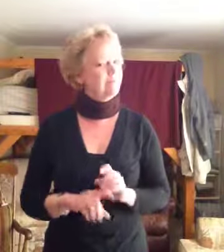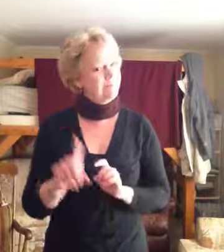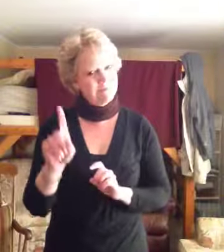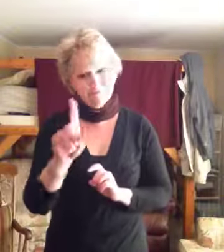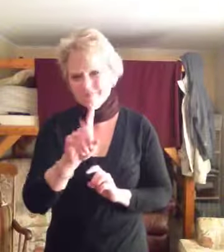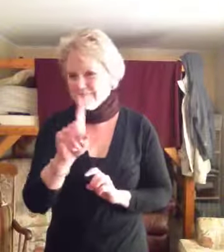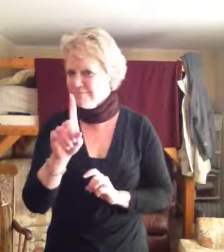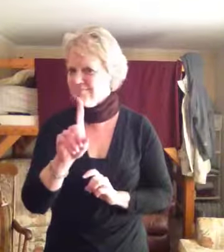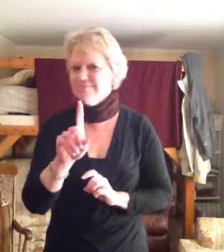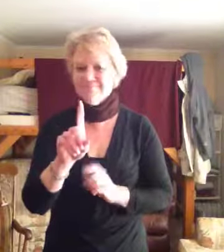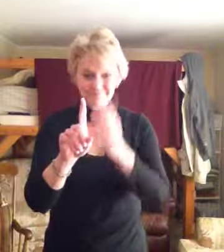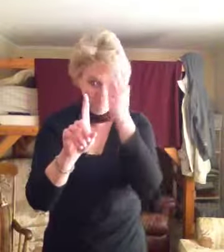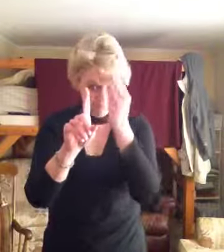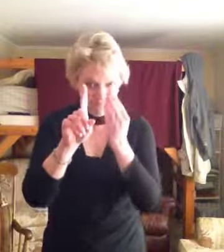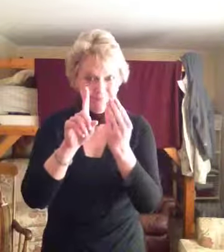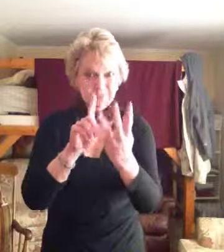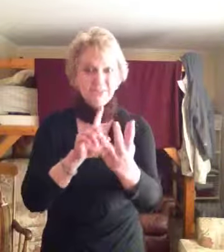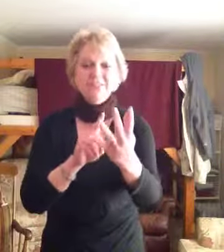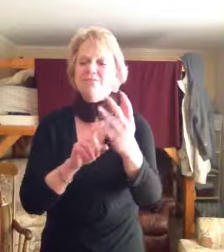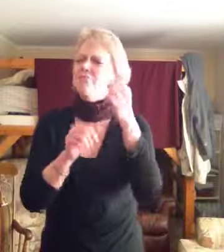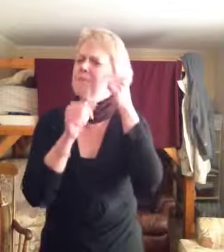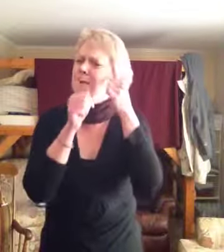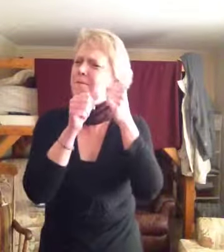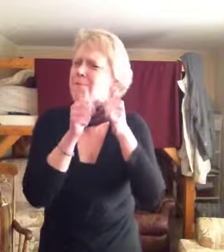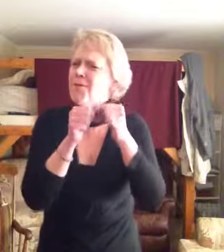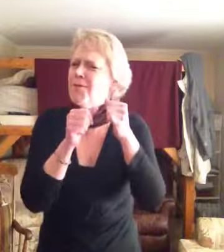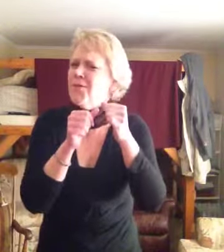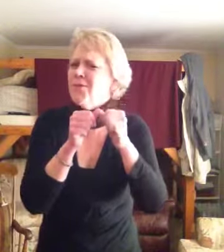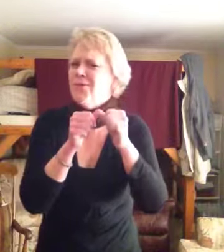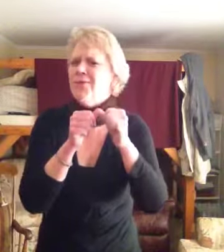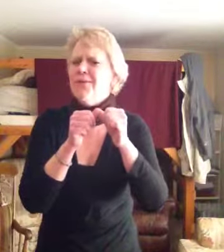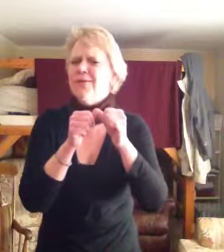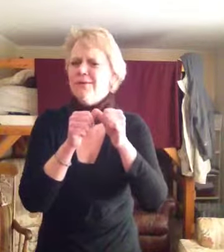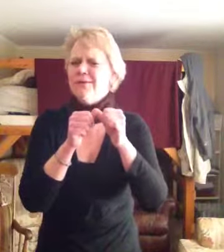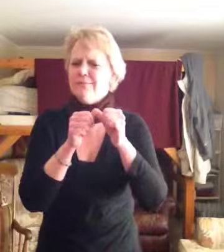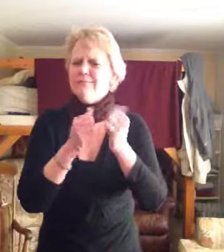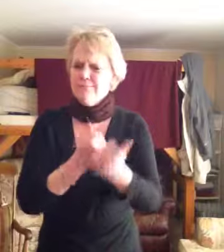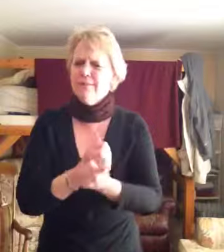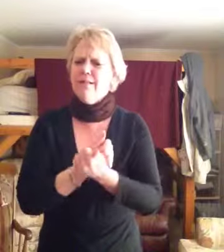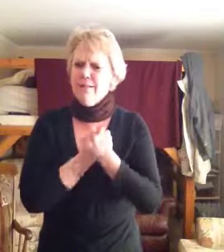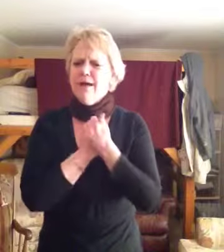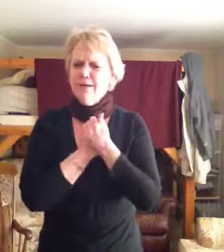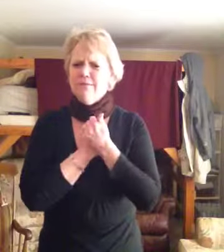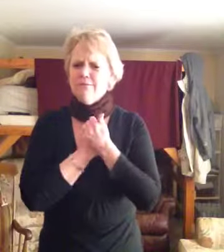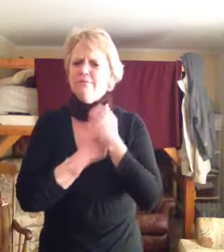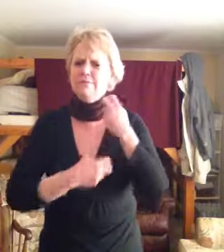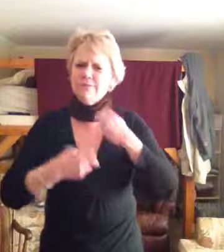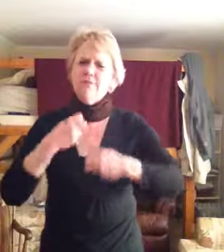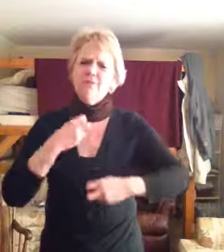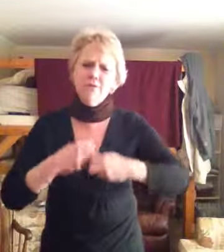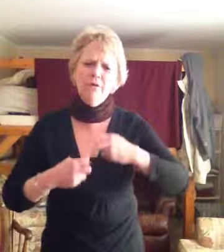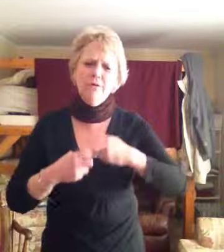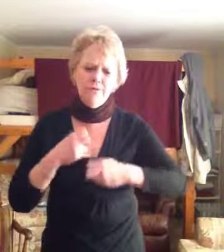Just remember in the winter,